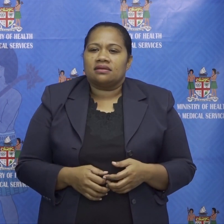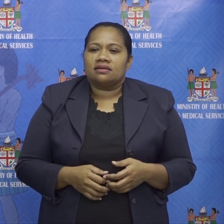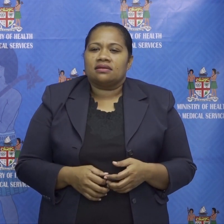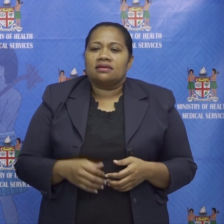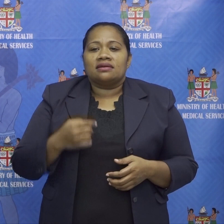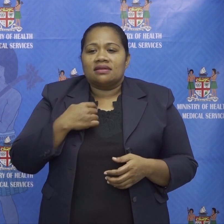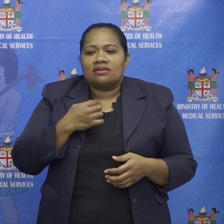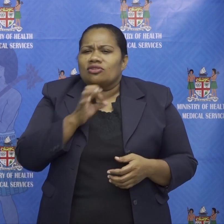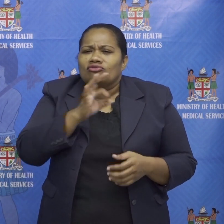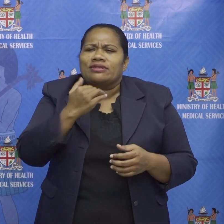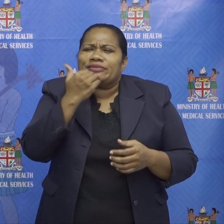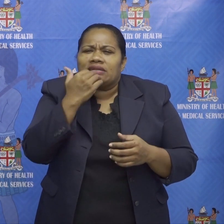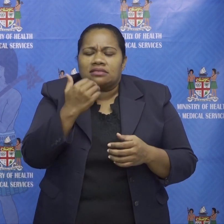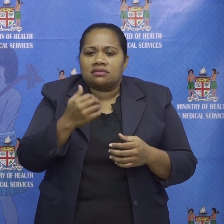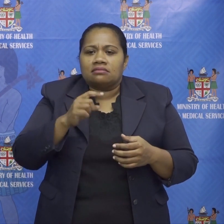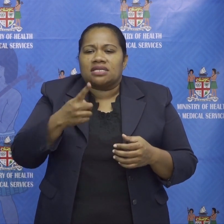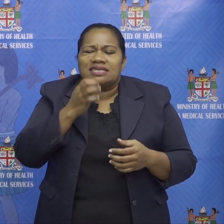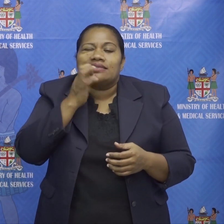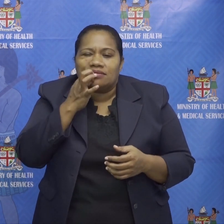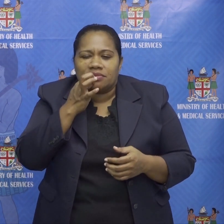apologize a little bit for being a bit passionate